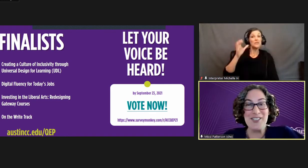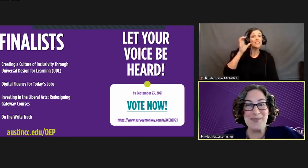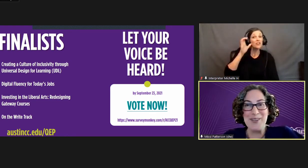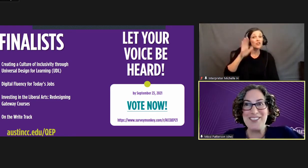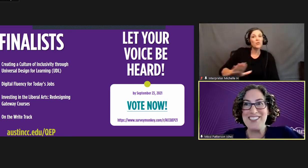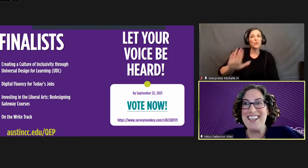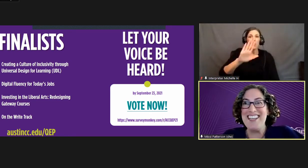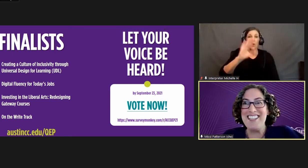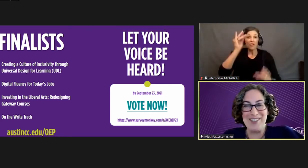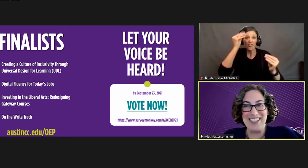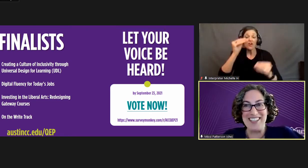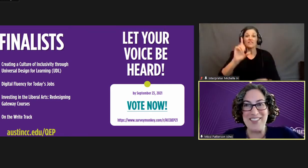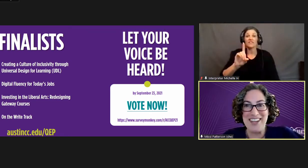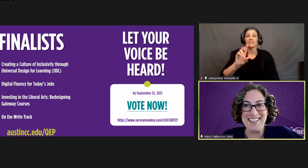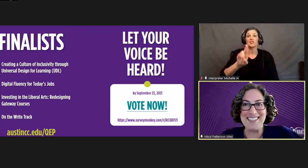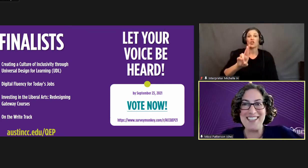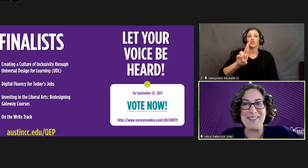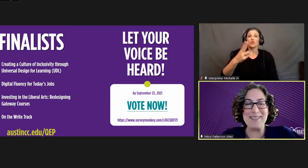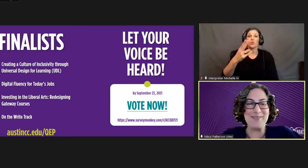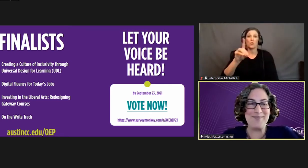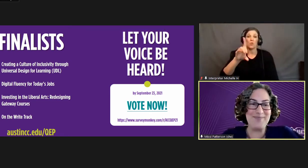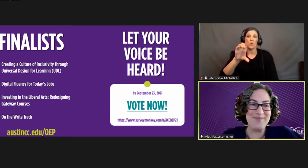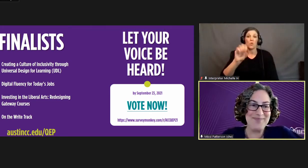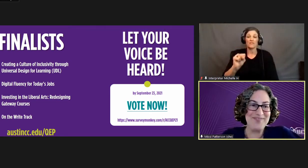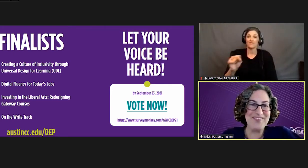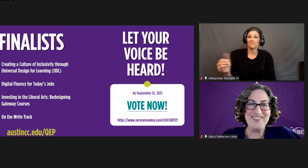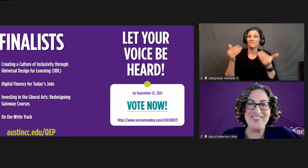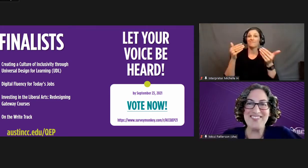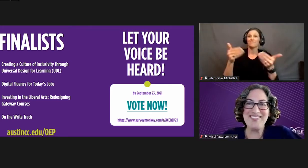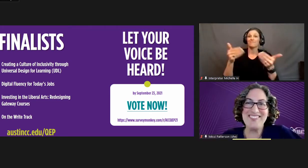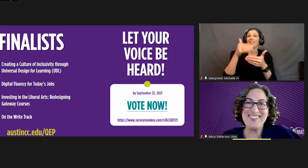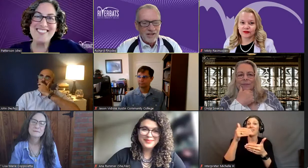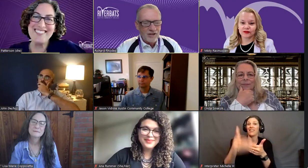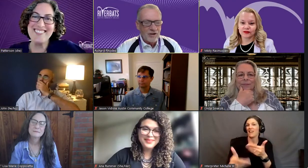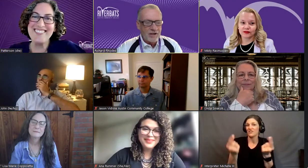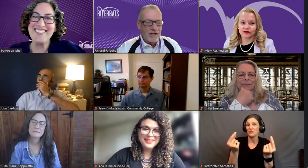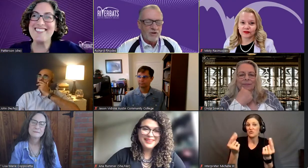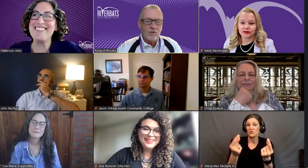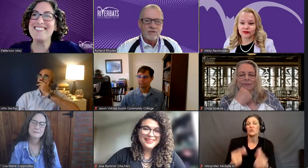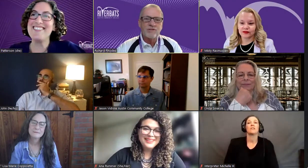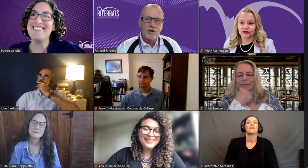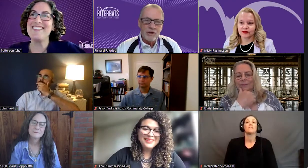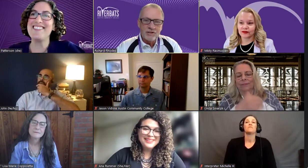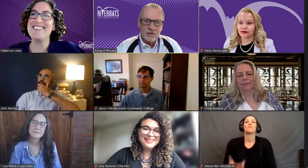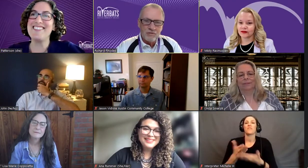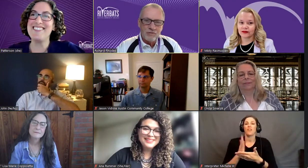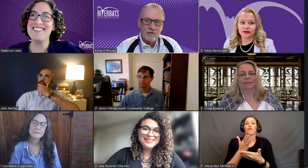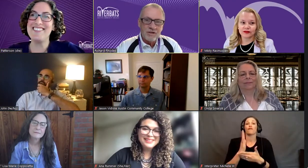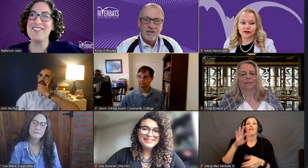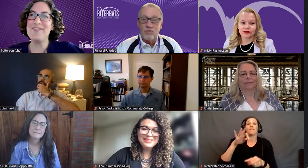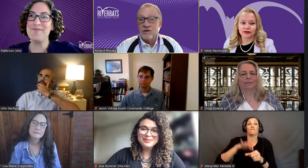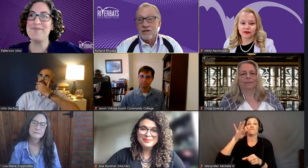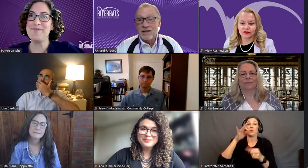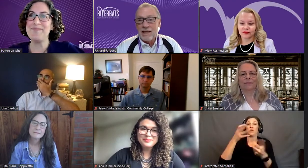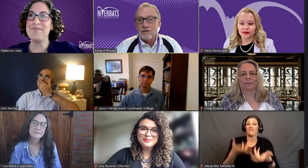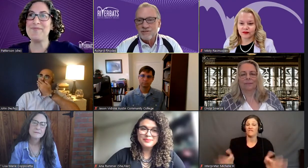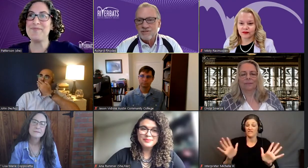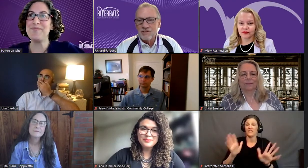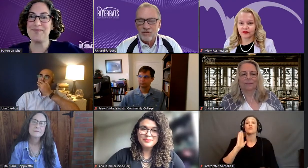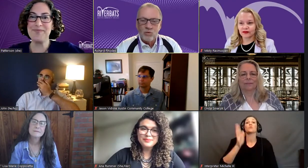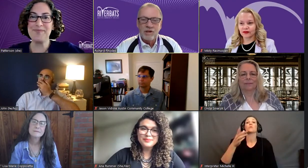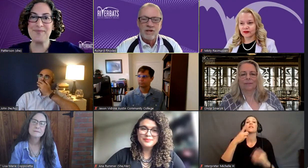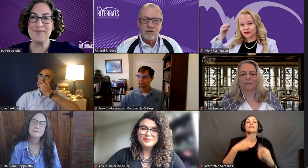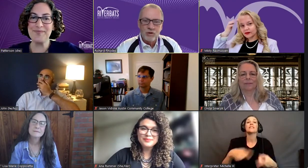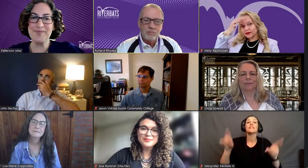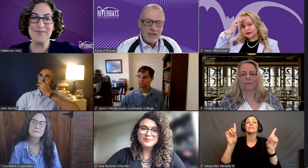Dr. you can give the next steps. All right. You know, once the voting is over, we're going to announce